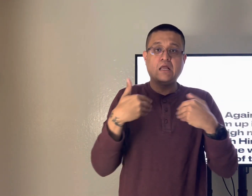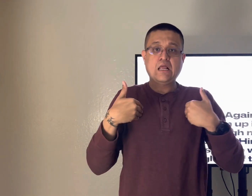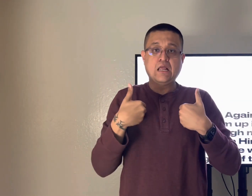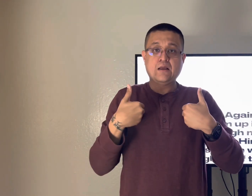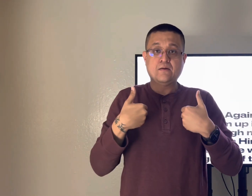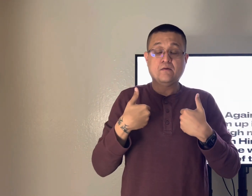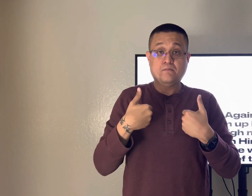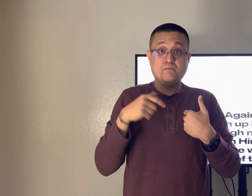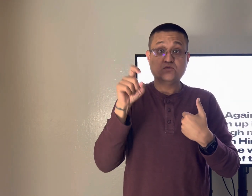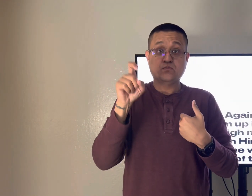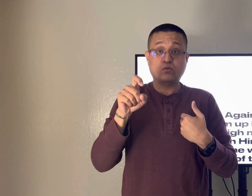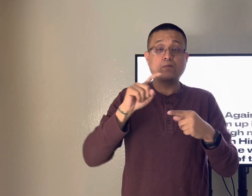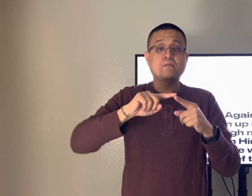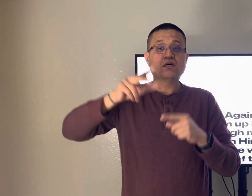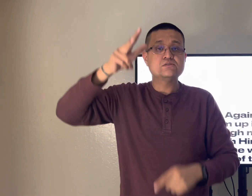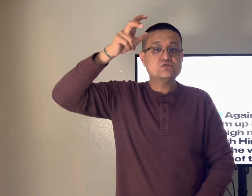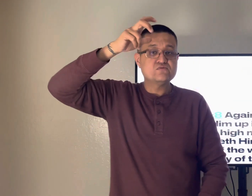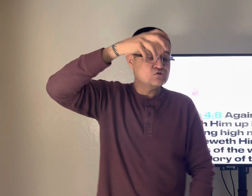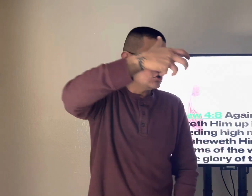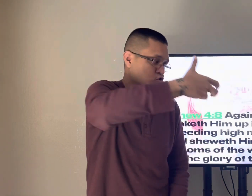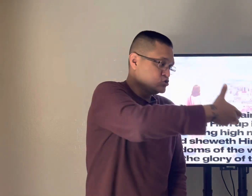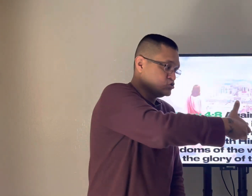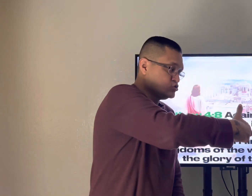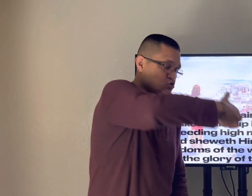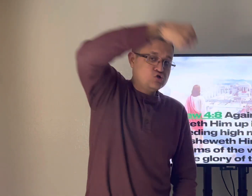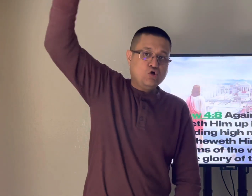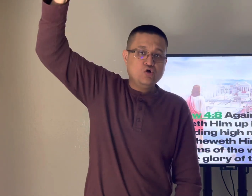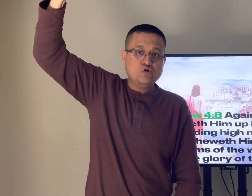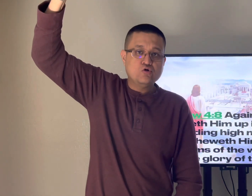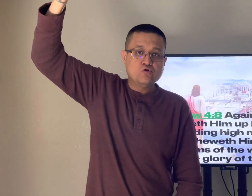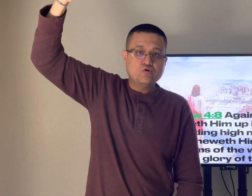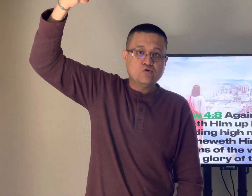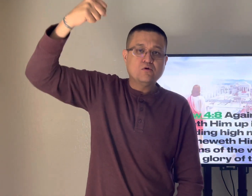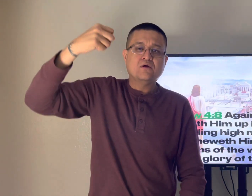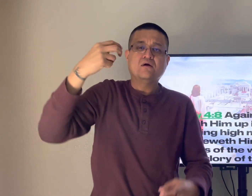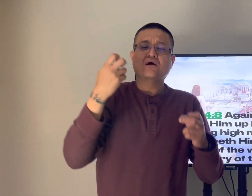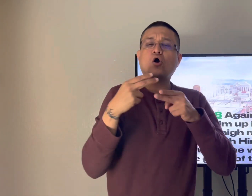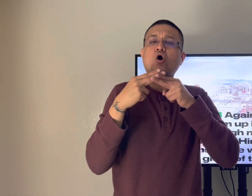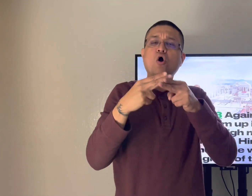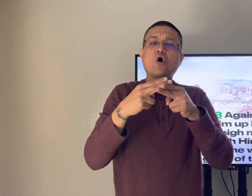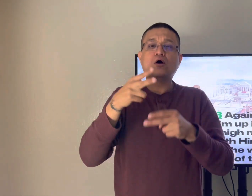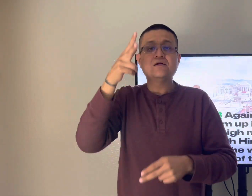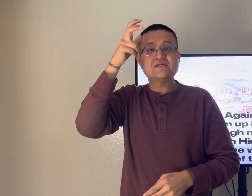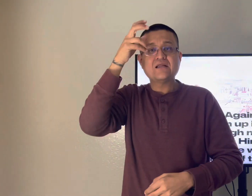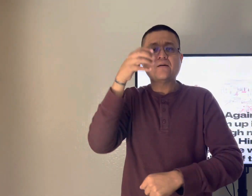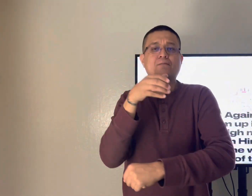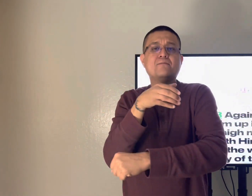i remember the very beginning beginning adam had control of all the animals